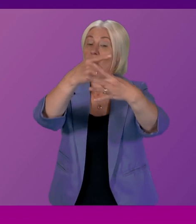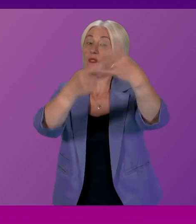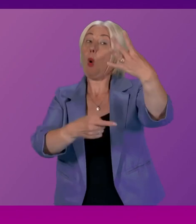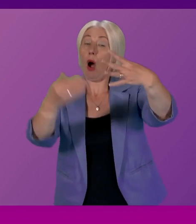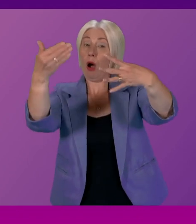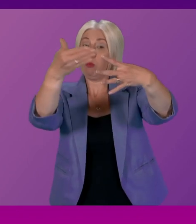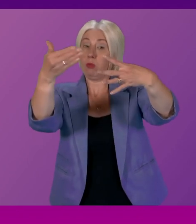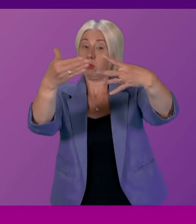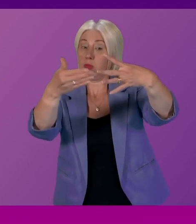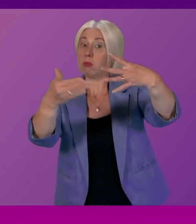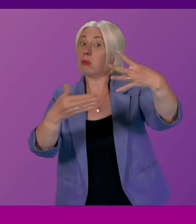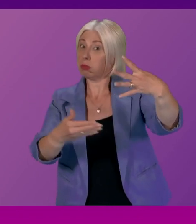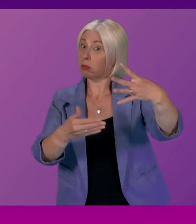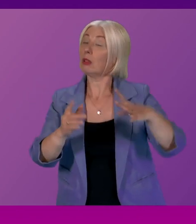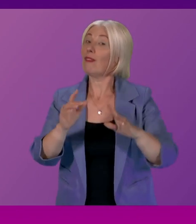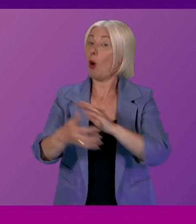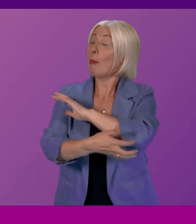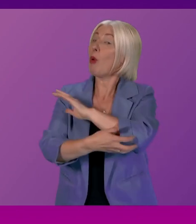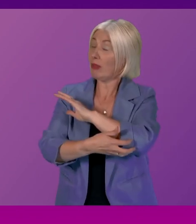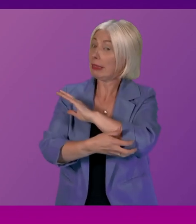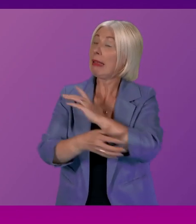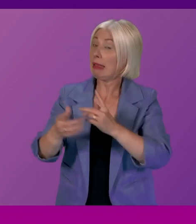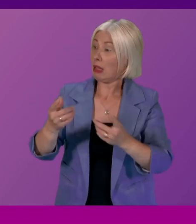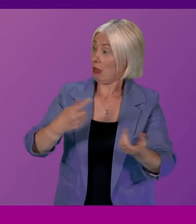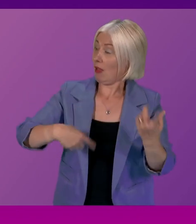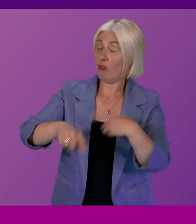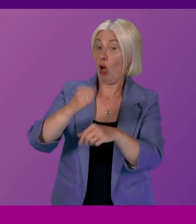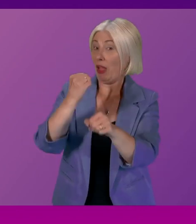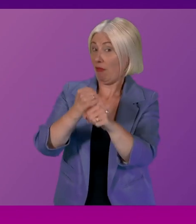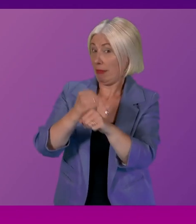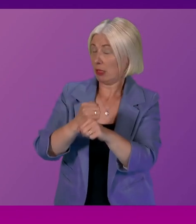poverty that we have set ourselves as a government